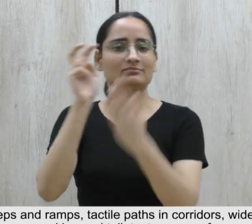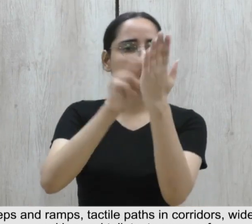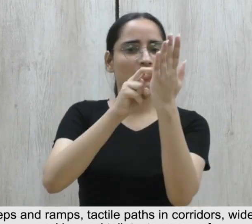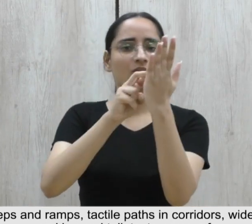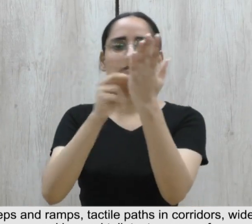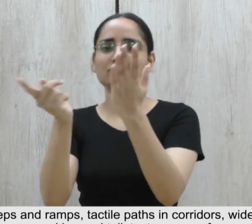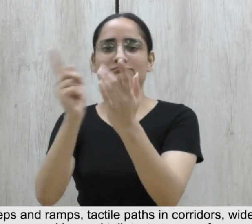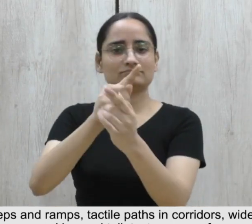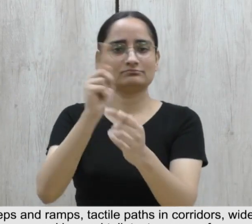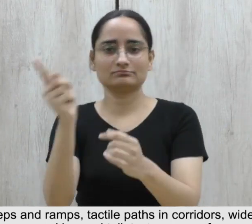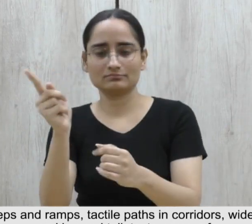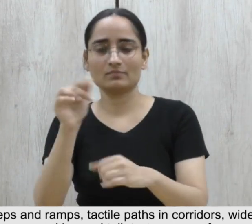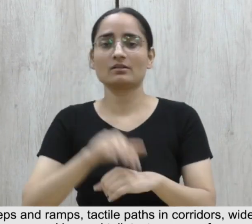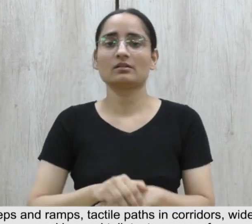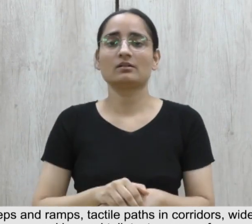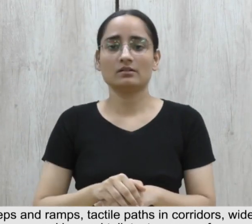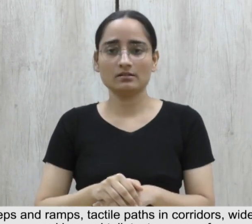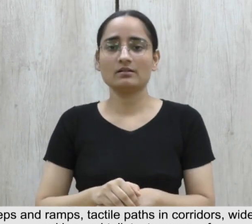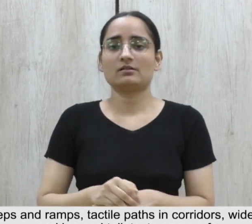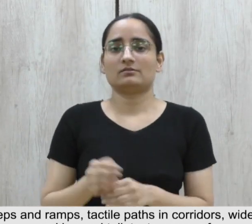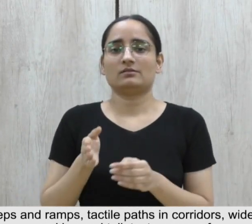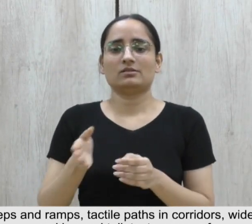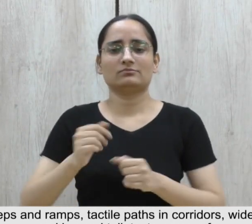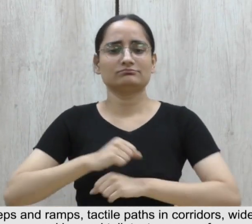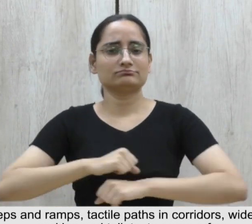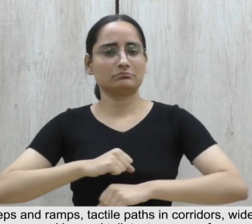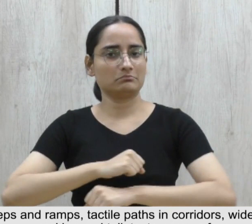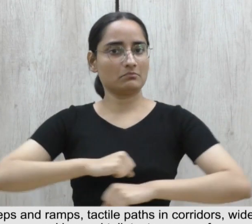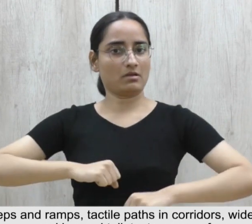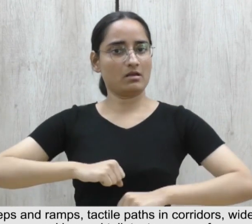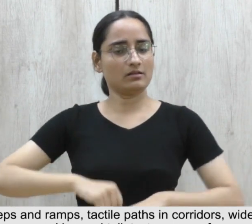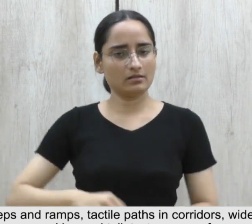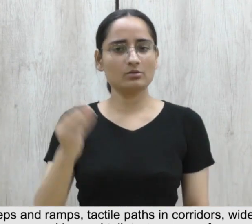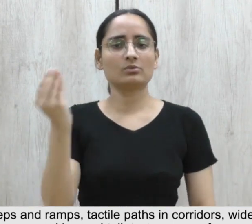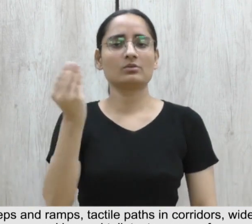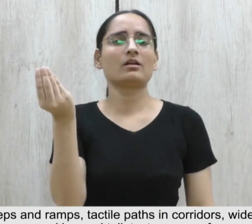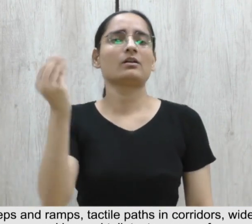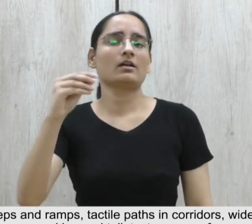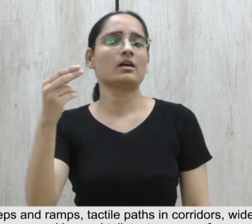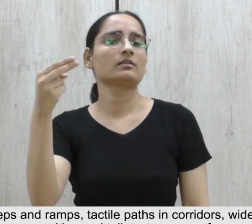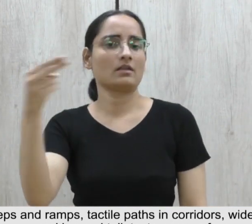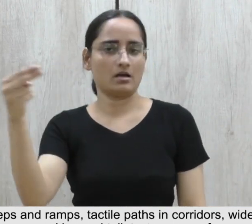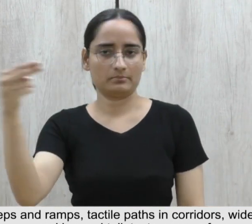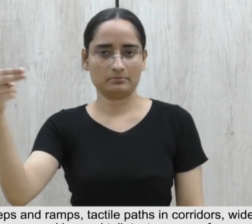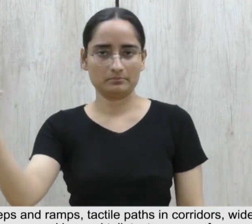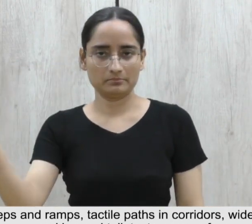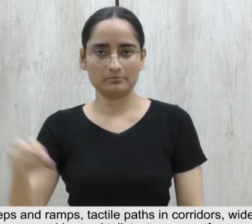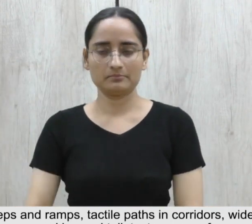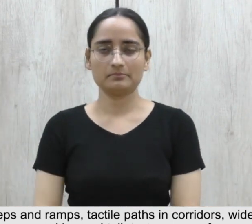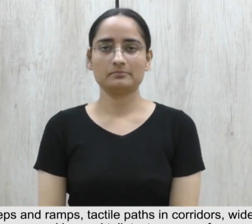paths and corridors, wide entry gates, reserved parkings, and toilets, to name